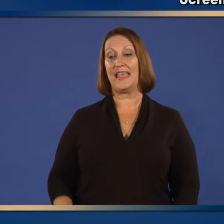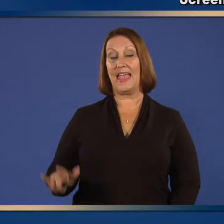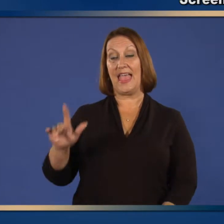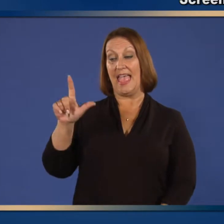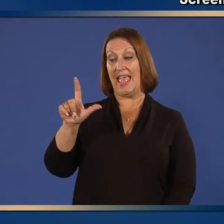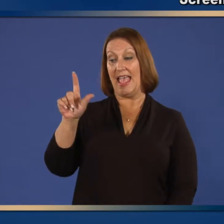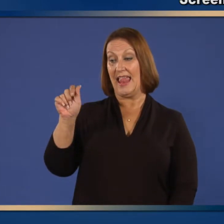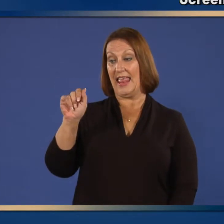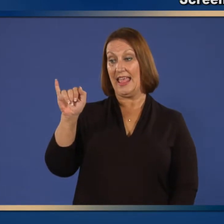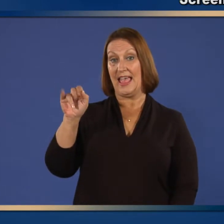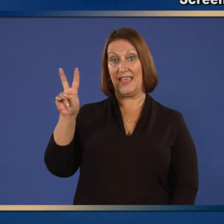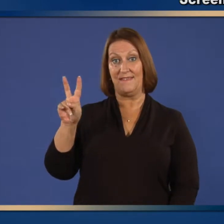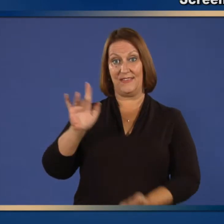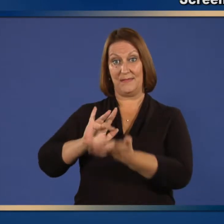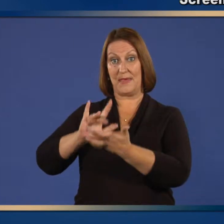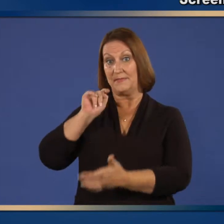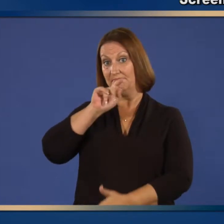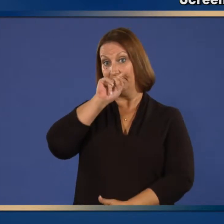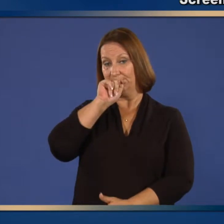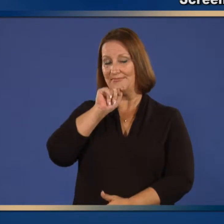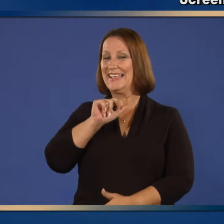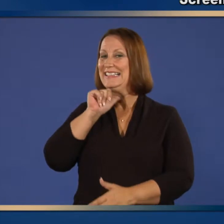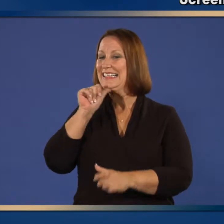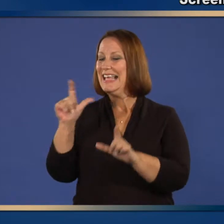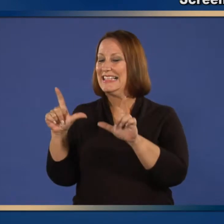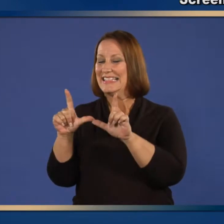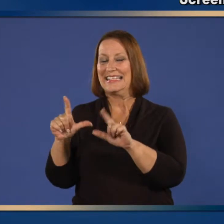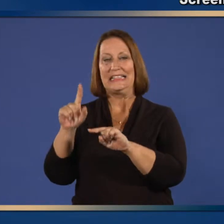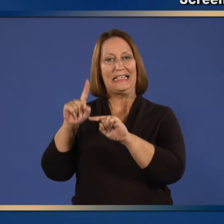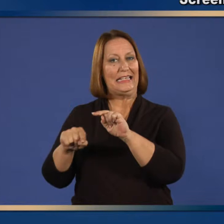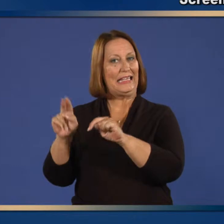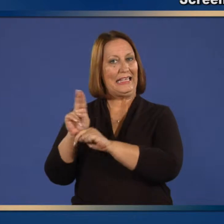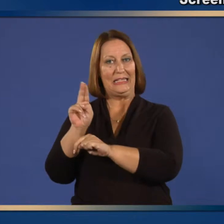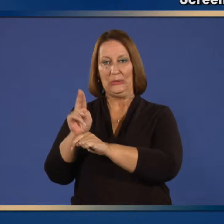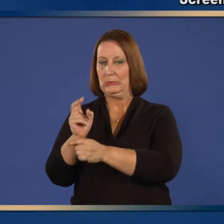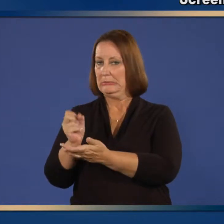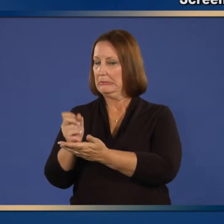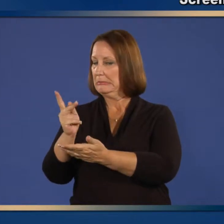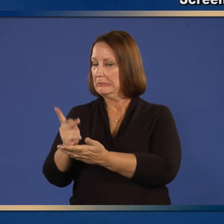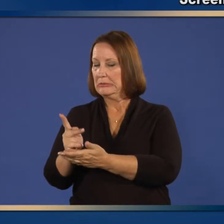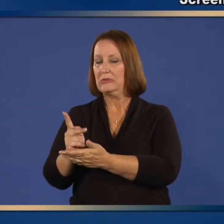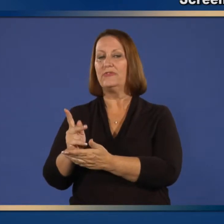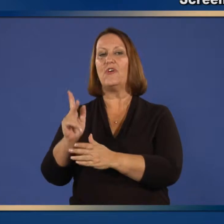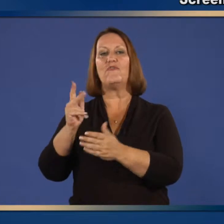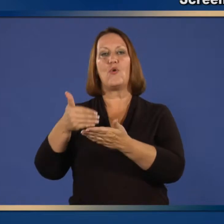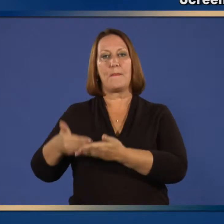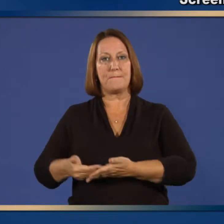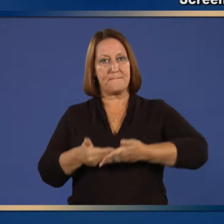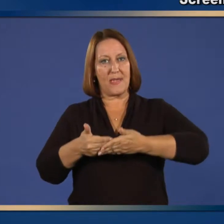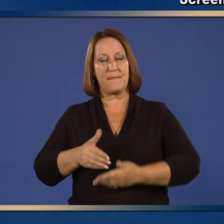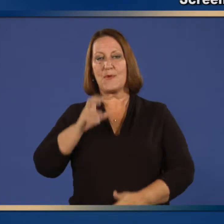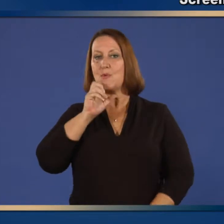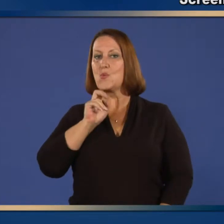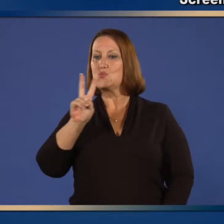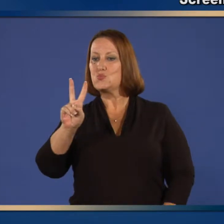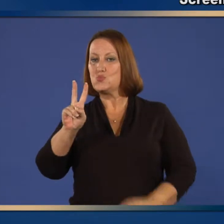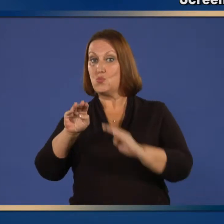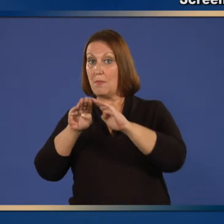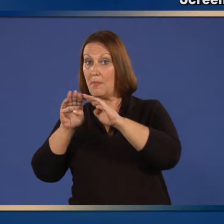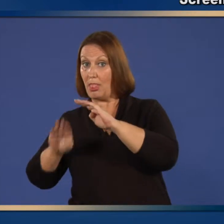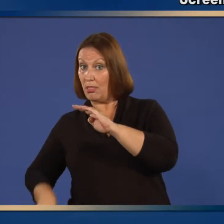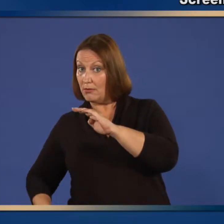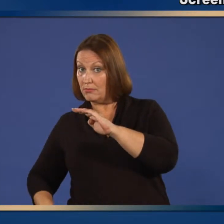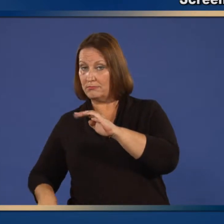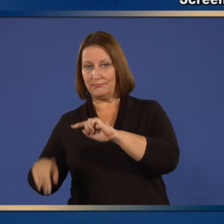LaIV is not licensed for use in persons younger than age 2 years or older older